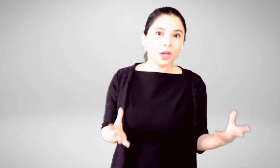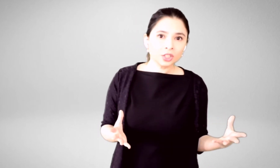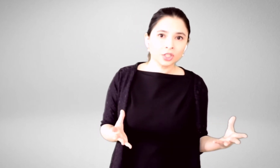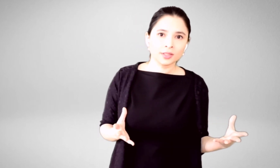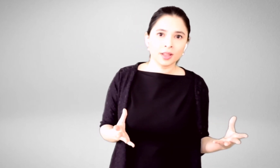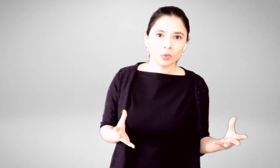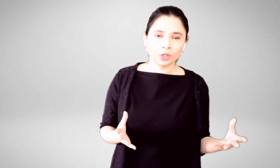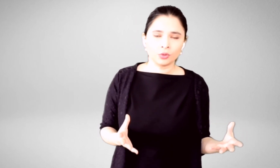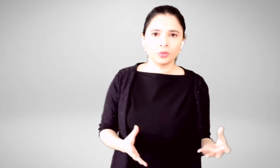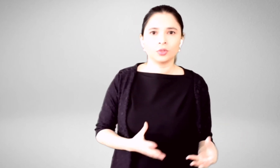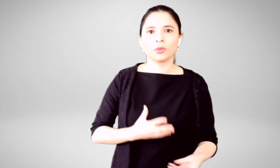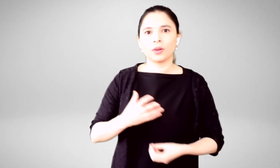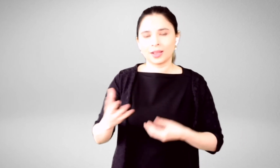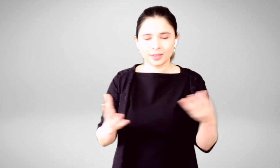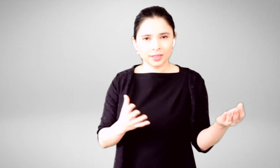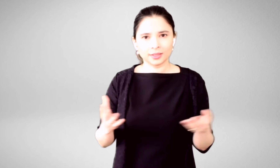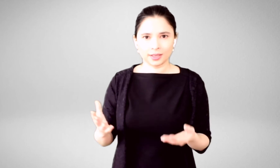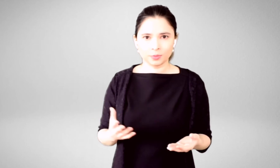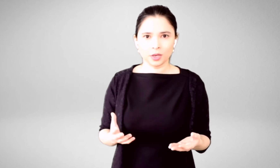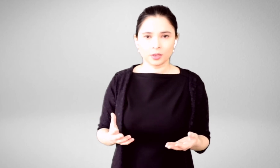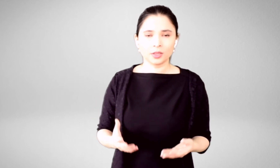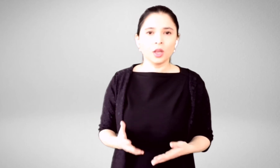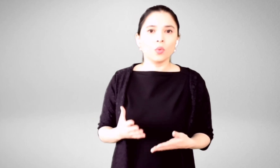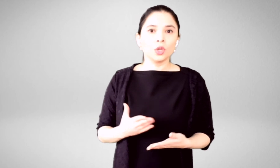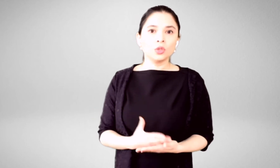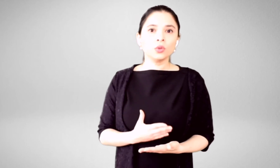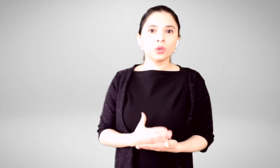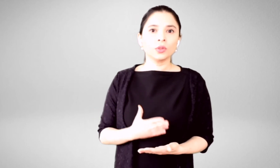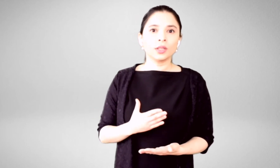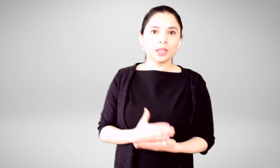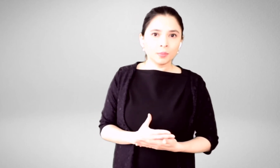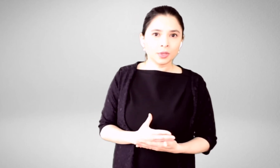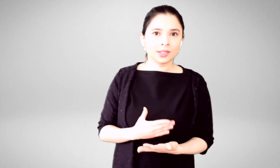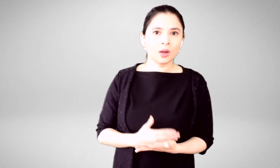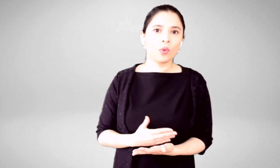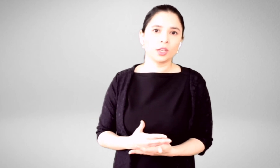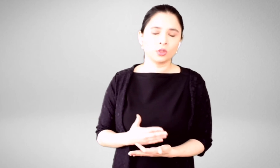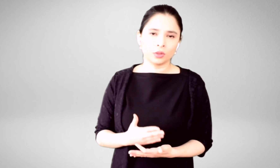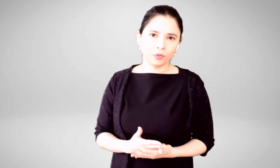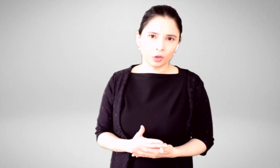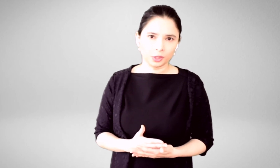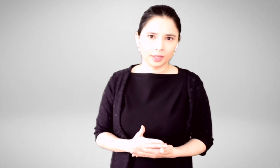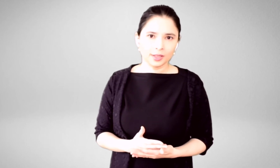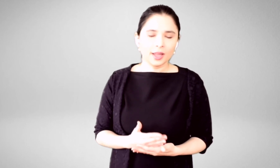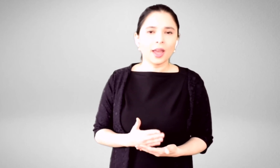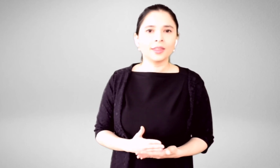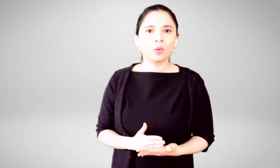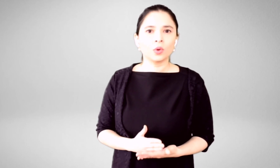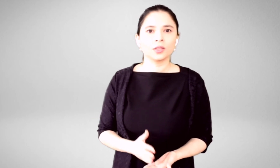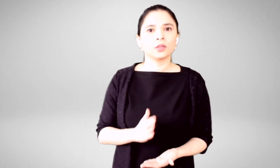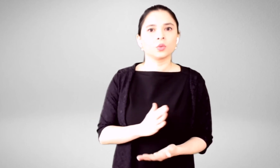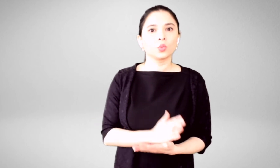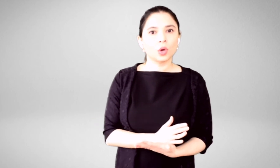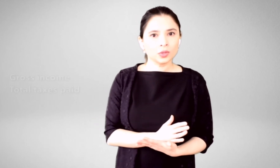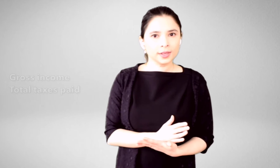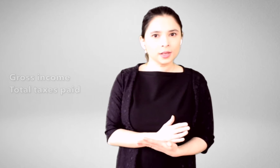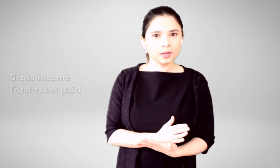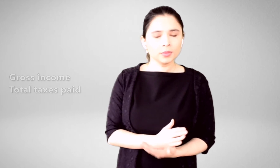spreadsheets that were used to assign the taxpayers, we do know the inputs that went into the formula. And that was gross income